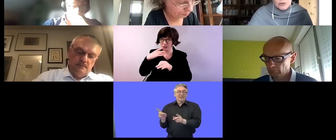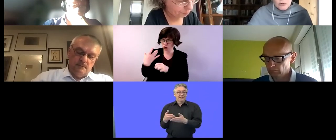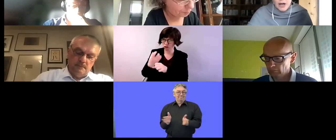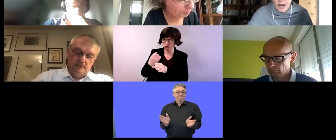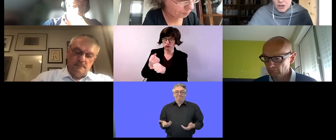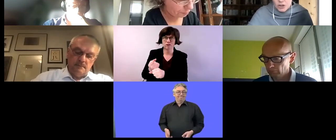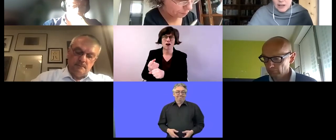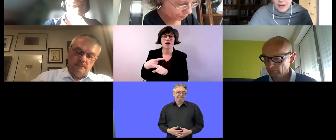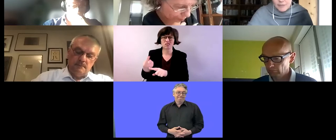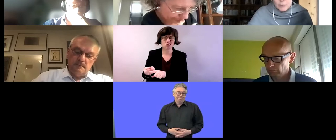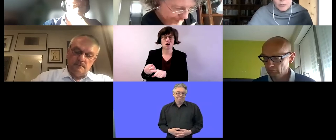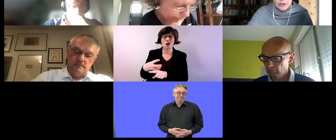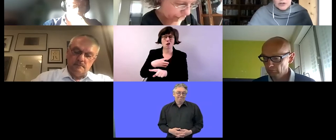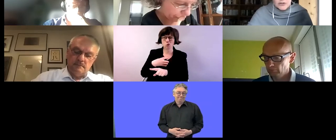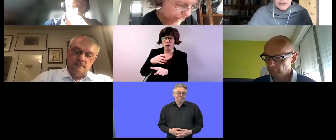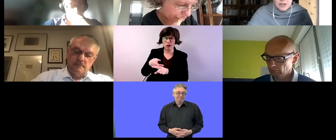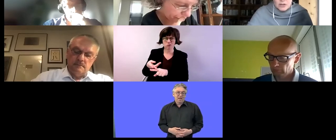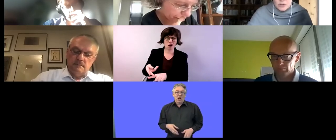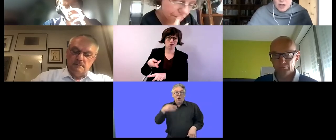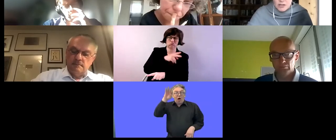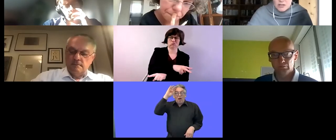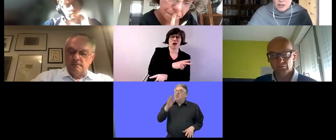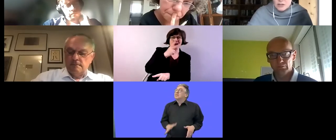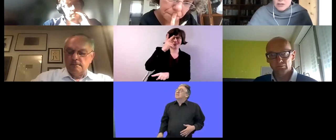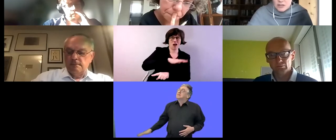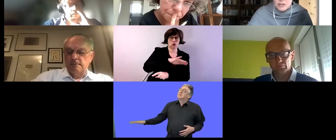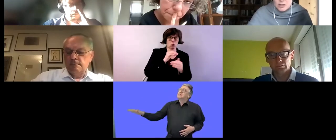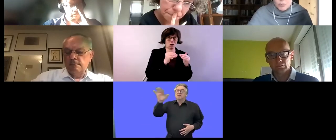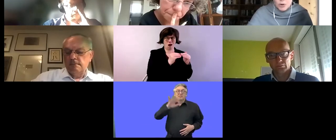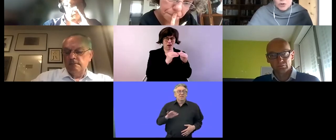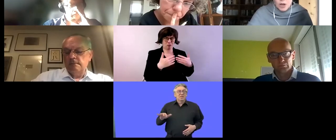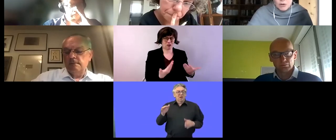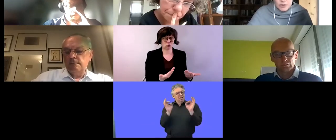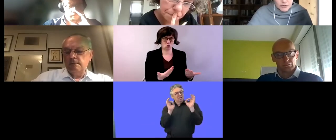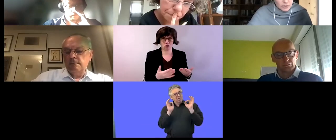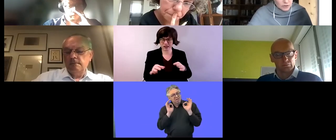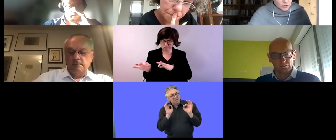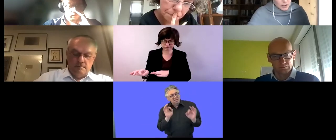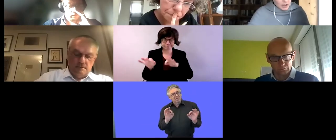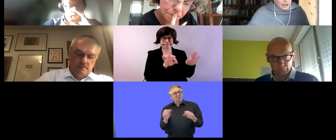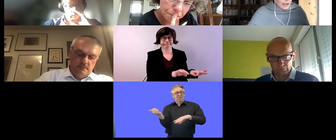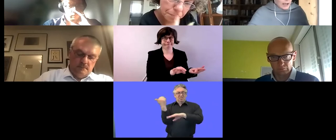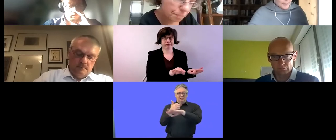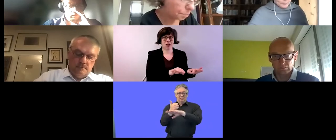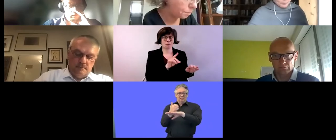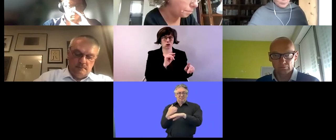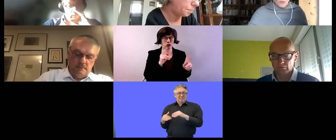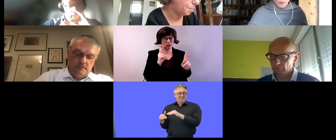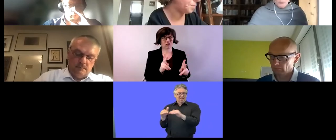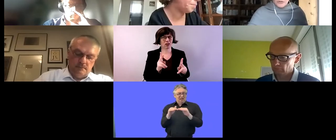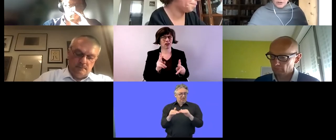to a national level where there's a standardized and consistent approach across the country um